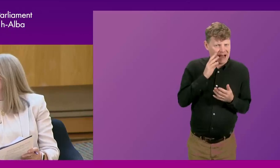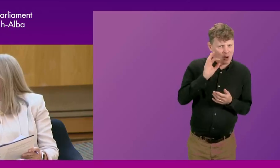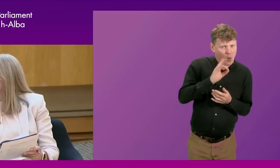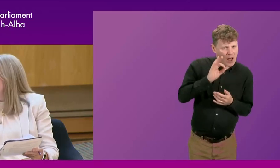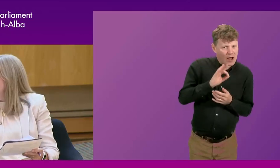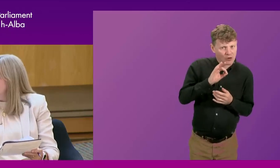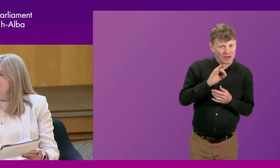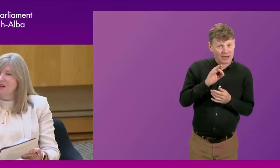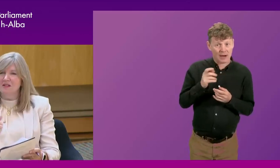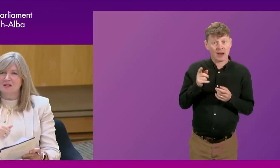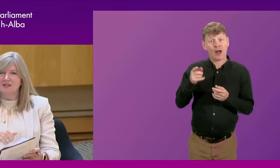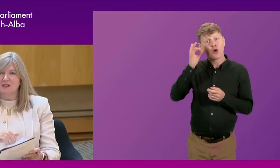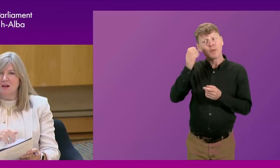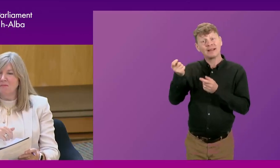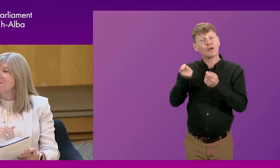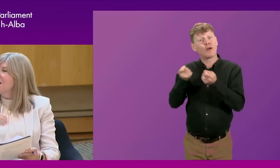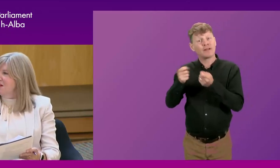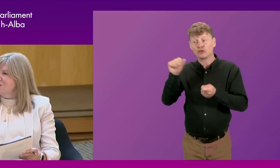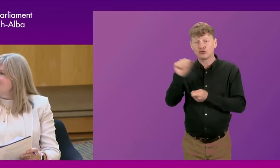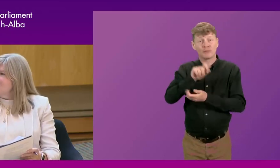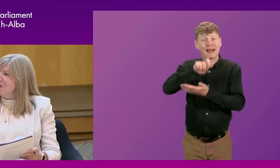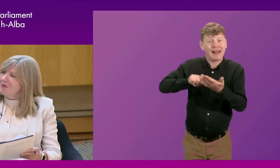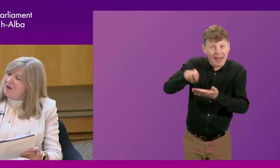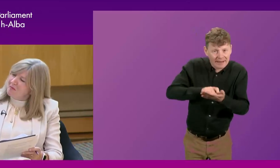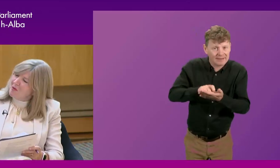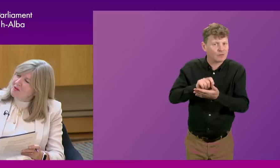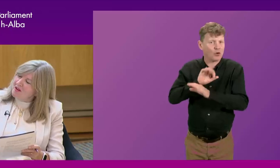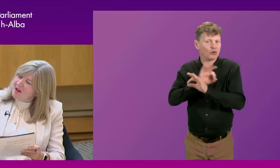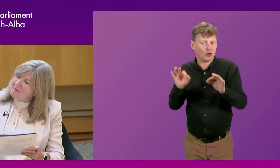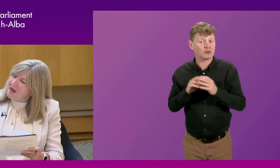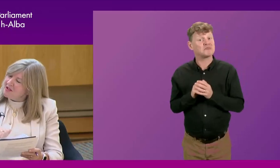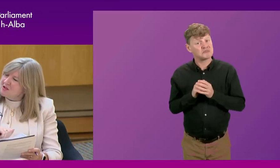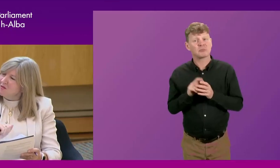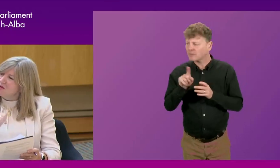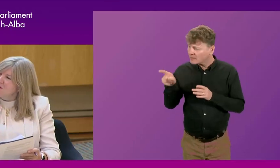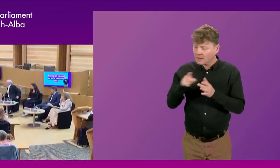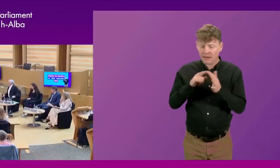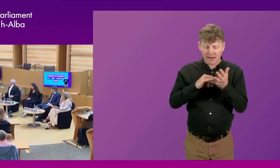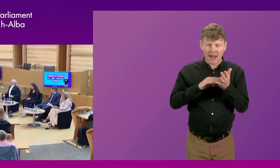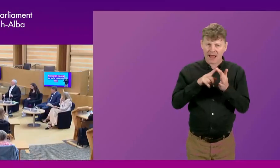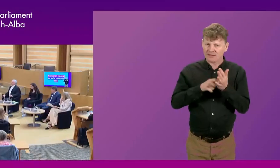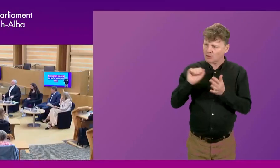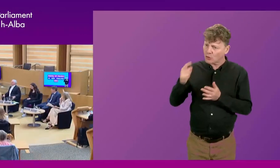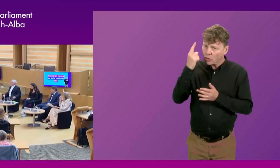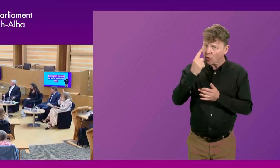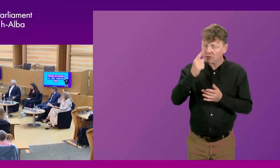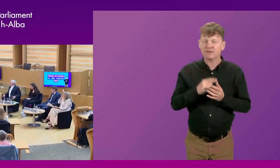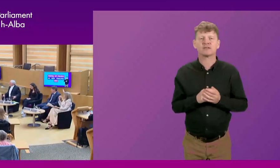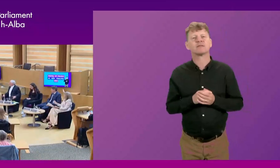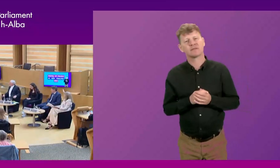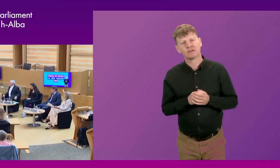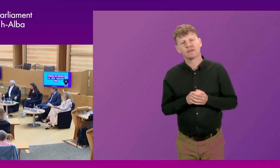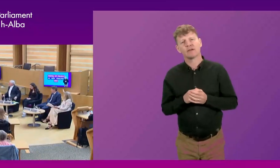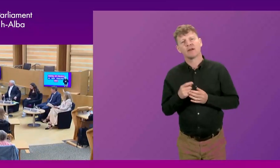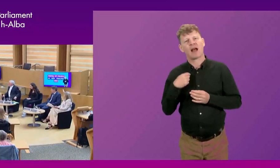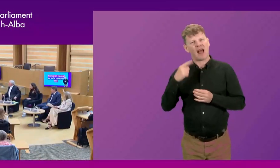or not conveners should be elected. just pick up on that point there. Esther, what are your thoughts? I think there's a real